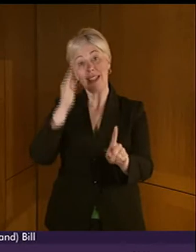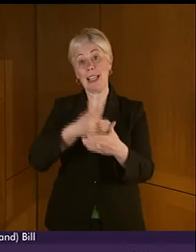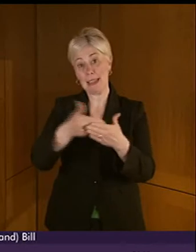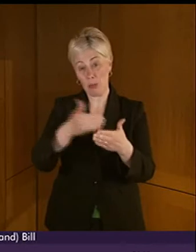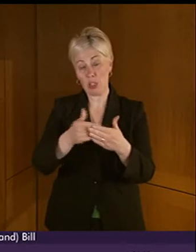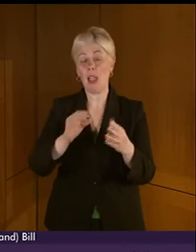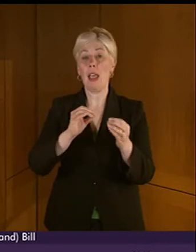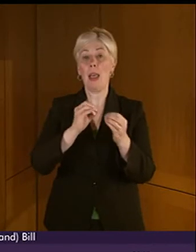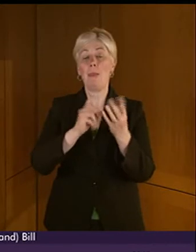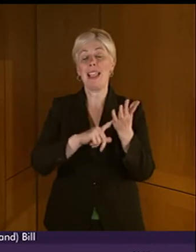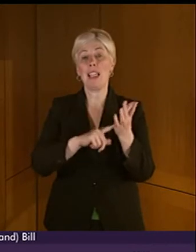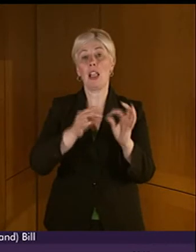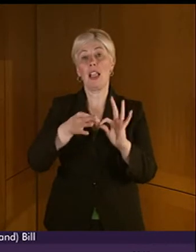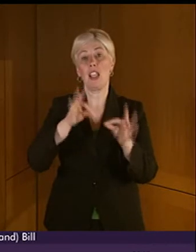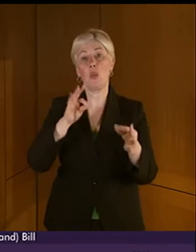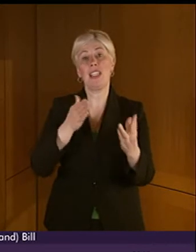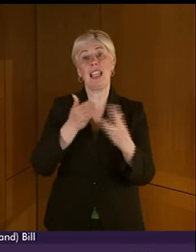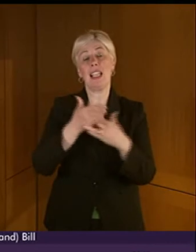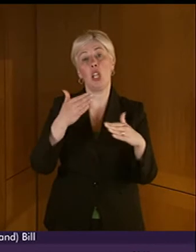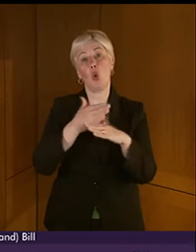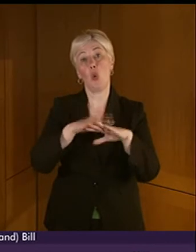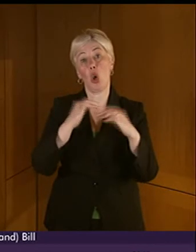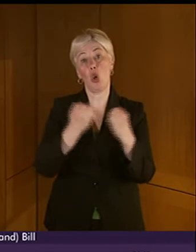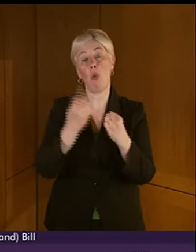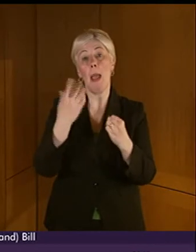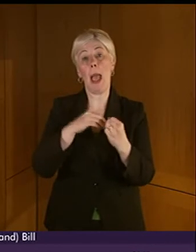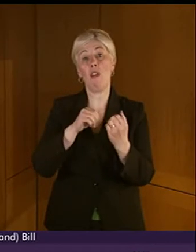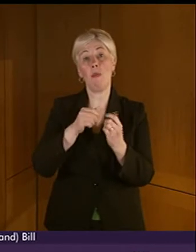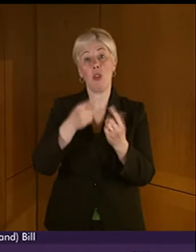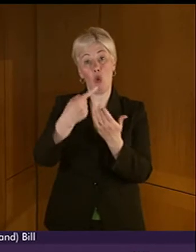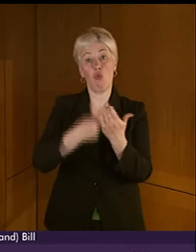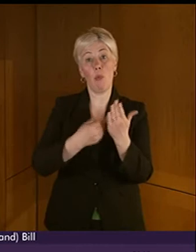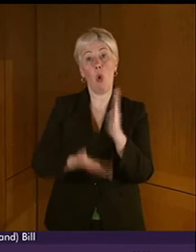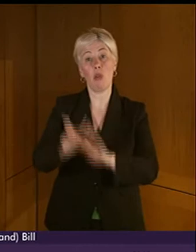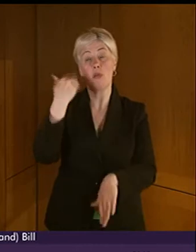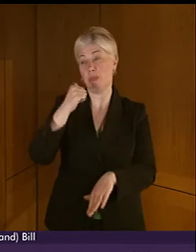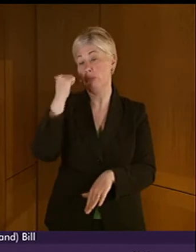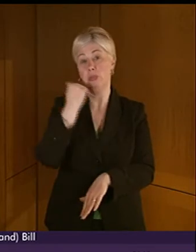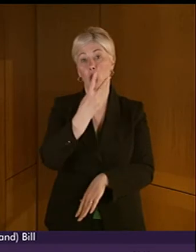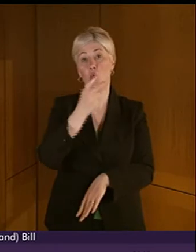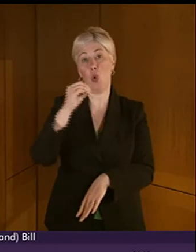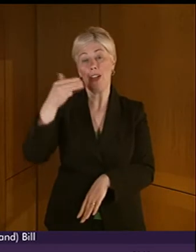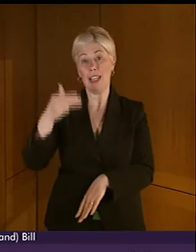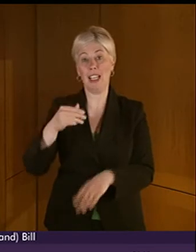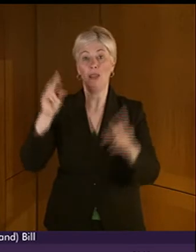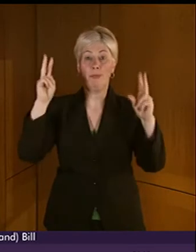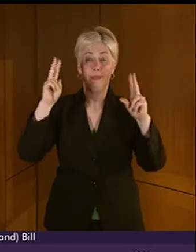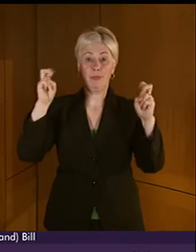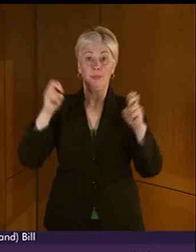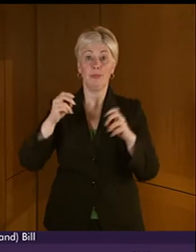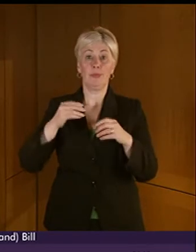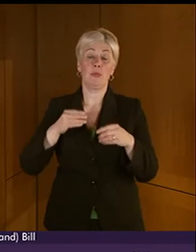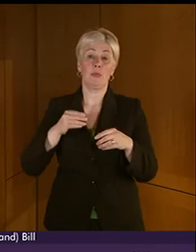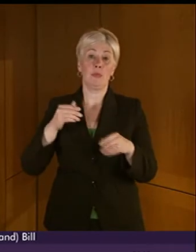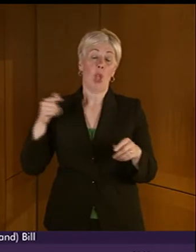Linguistic Access Working Group published a detailed report back in 2009, the long and winding road, a road